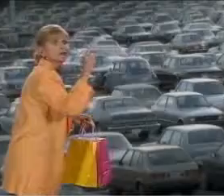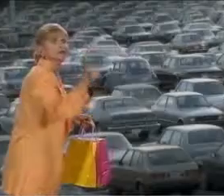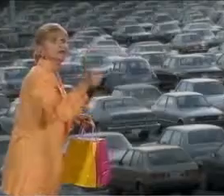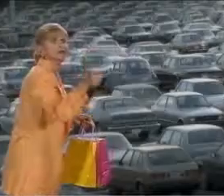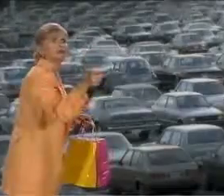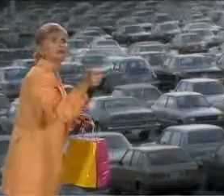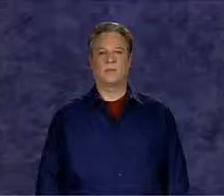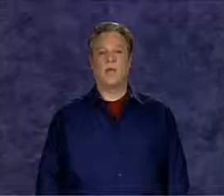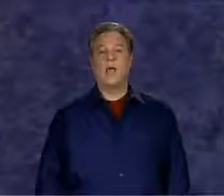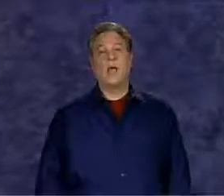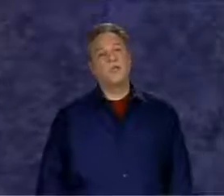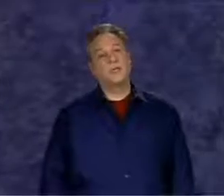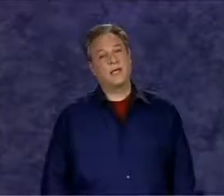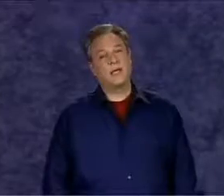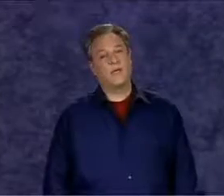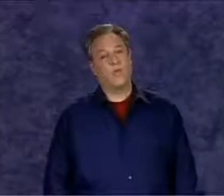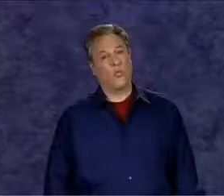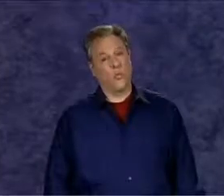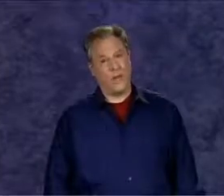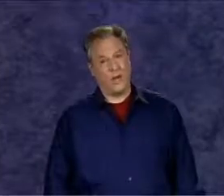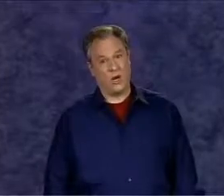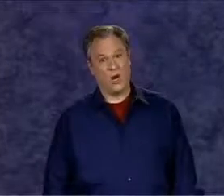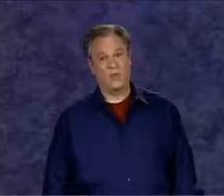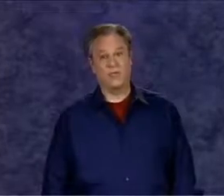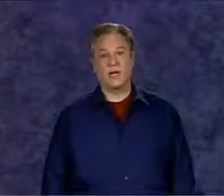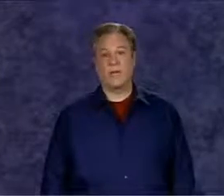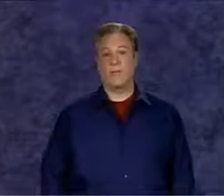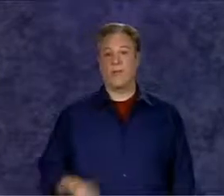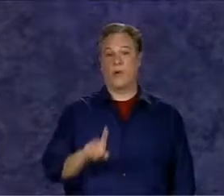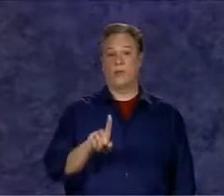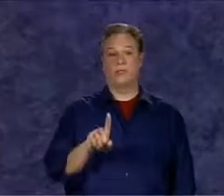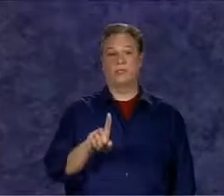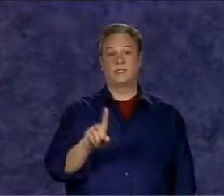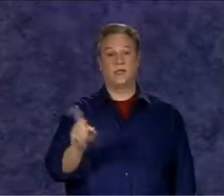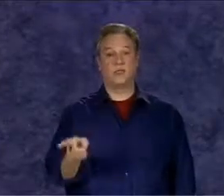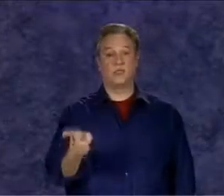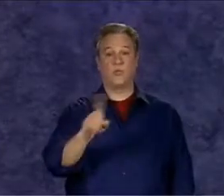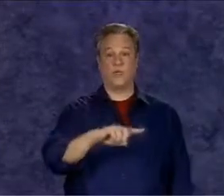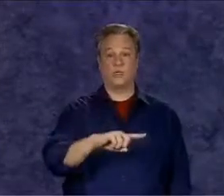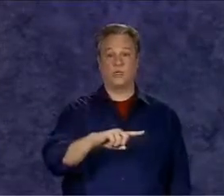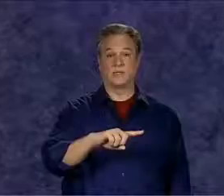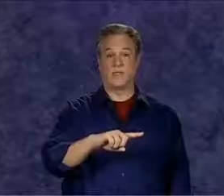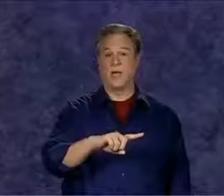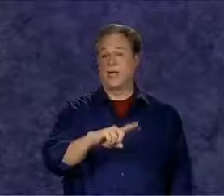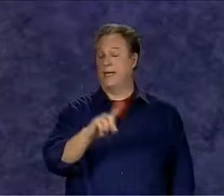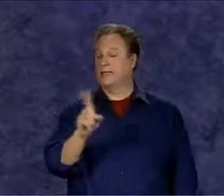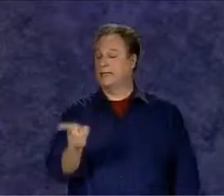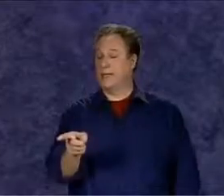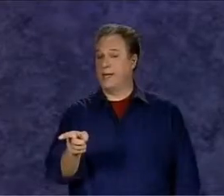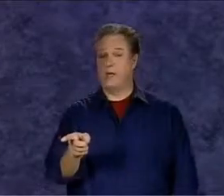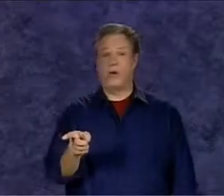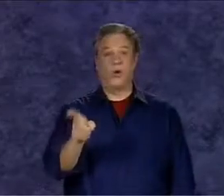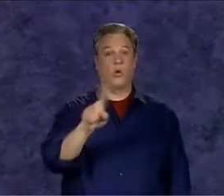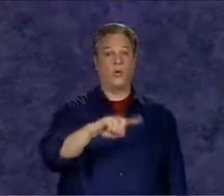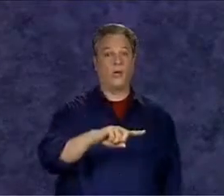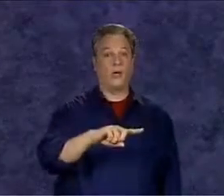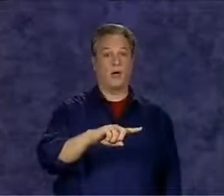you the sign for where originated by pointing to different directions is it there or there